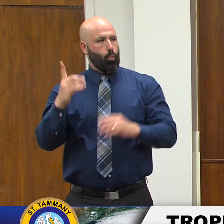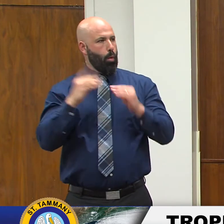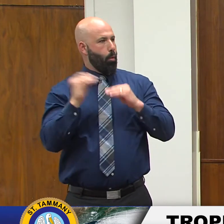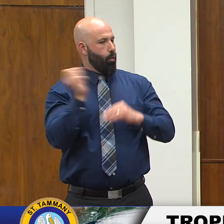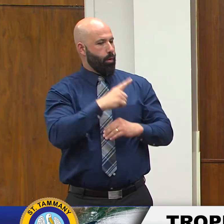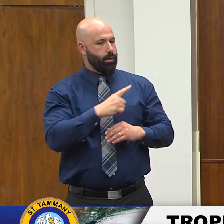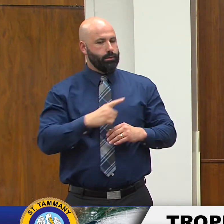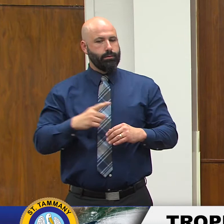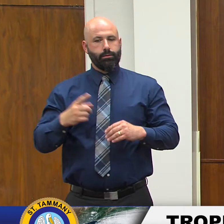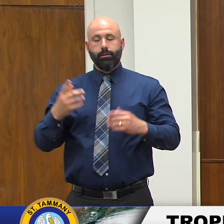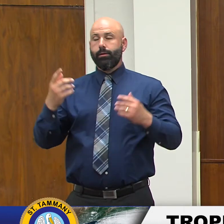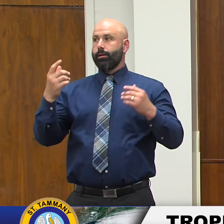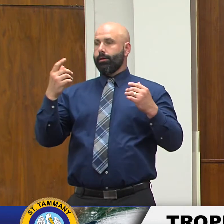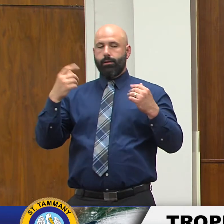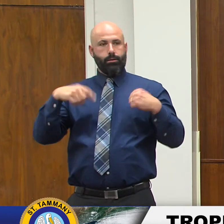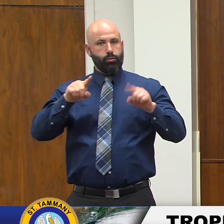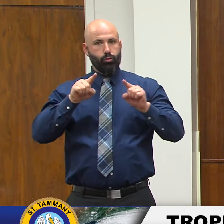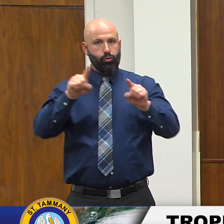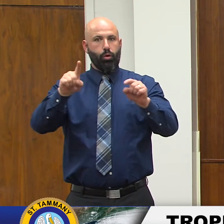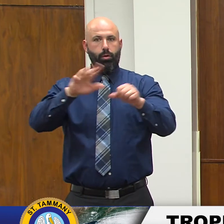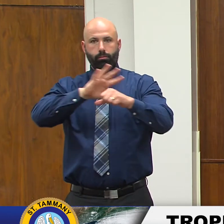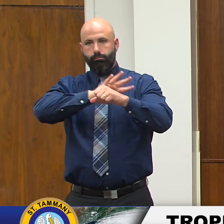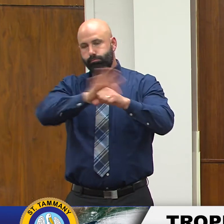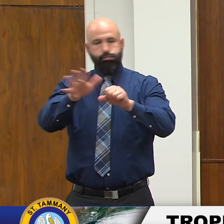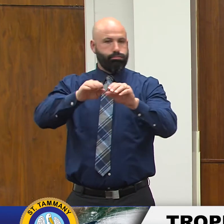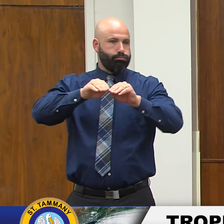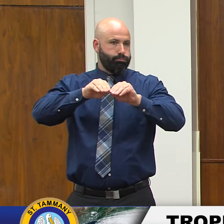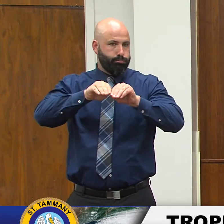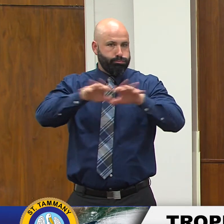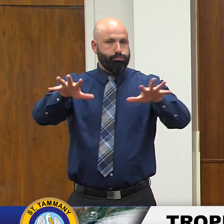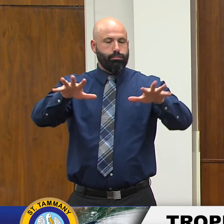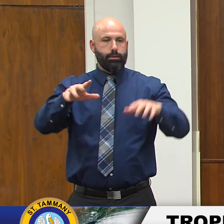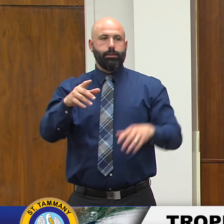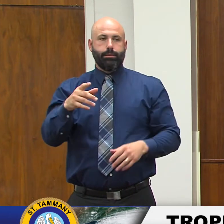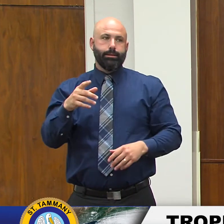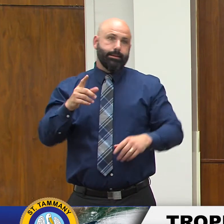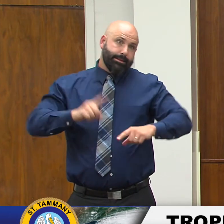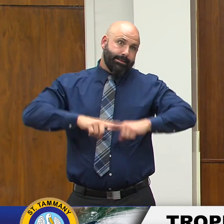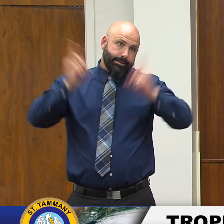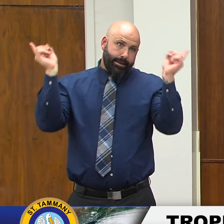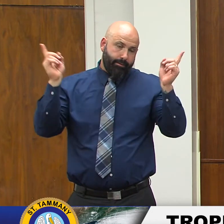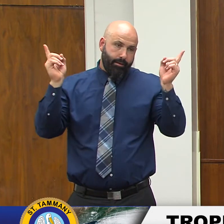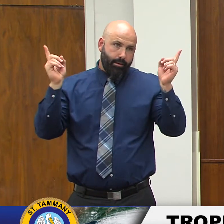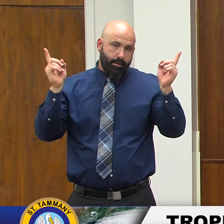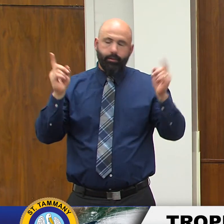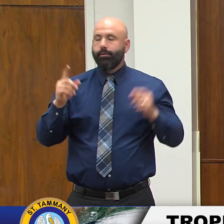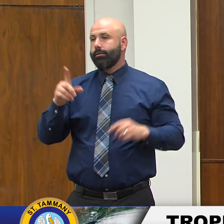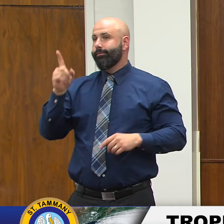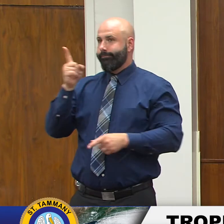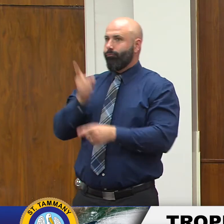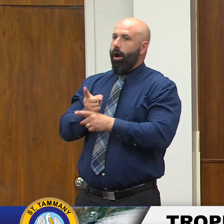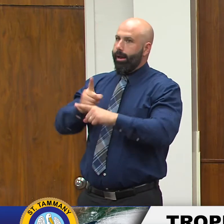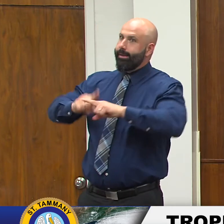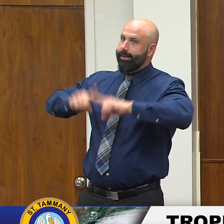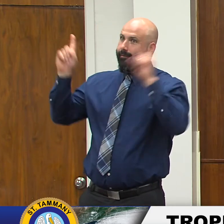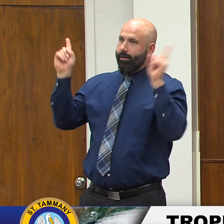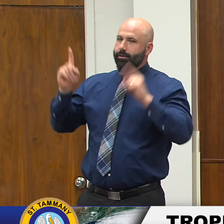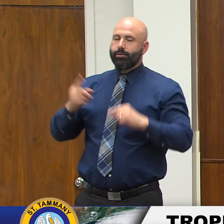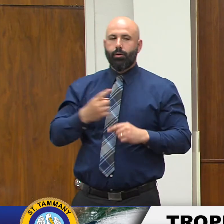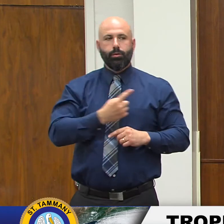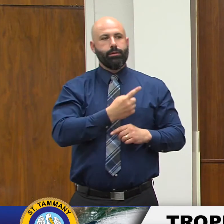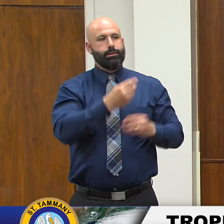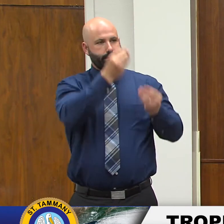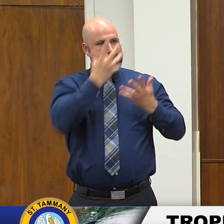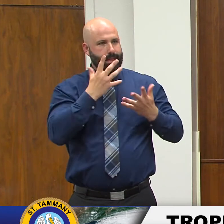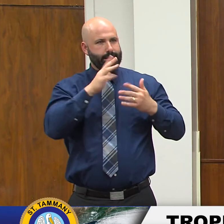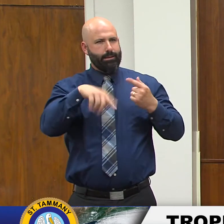during the pandemic i mean this is it's very different quite different so kind of just tell us about the importance of